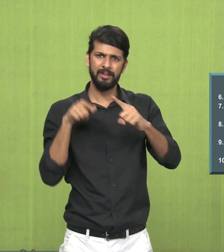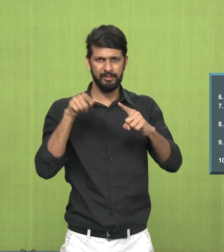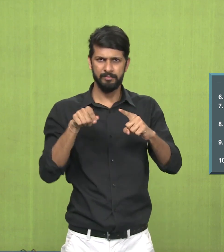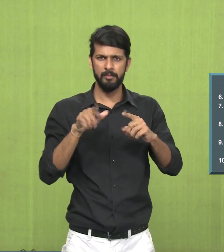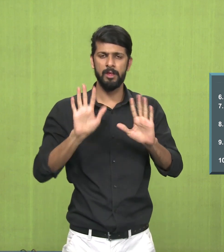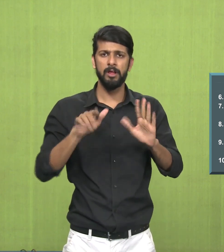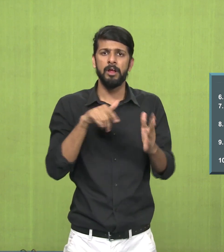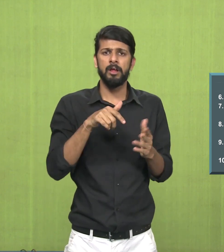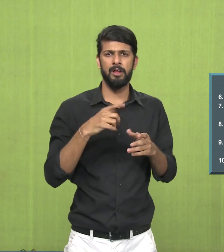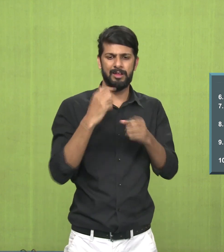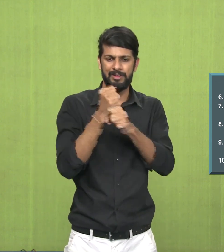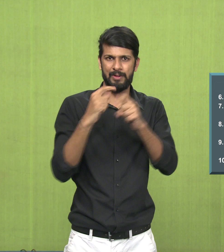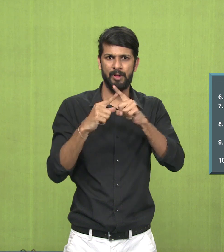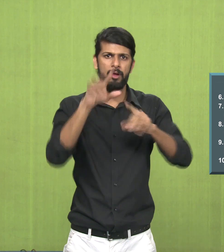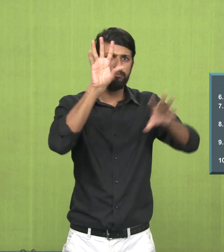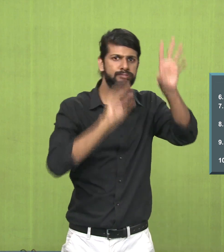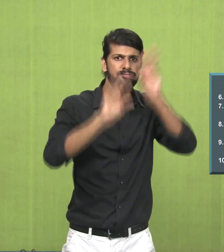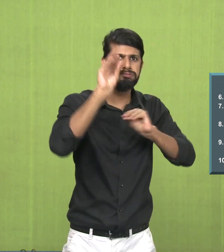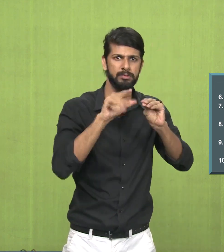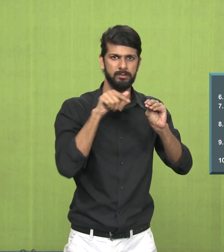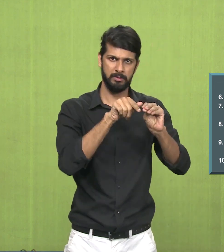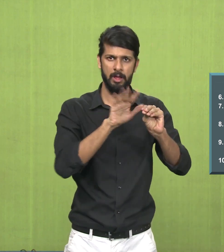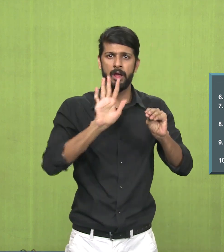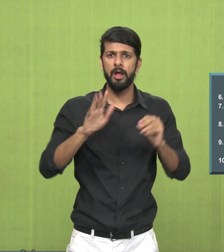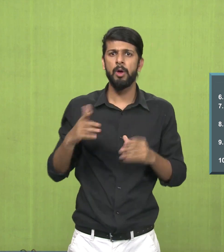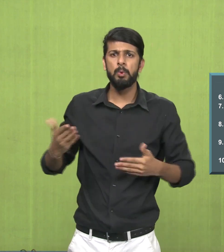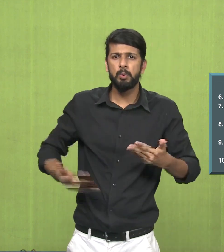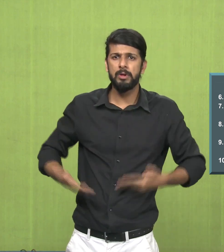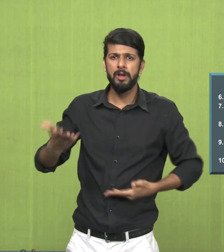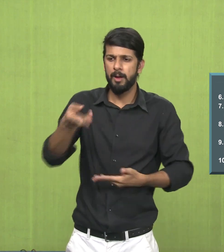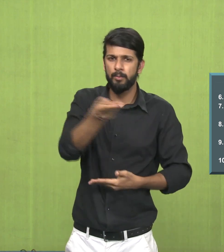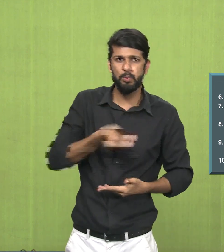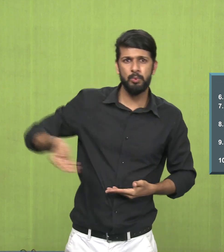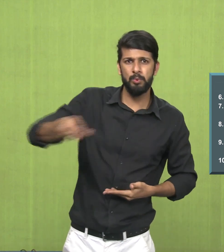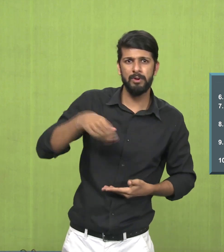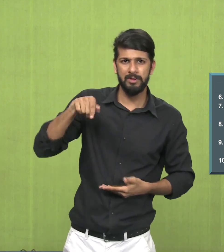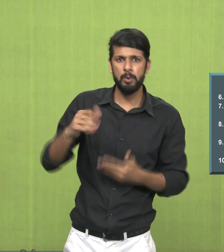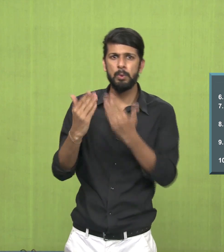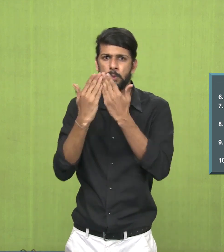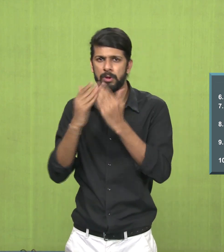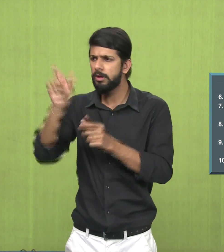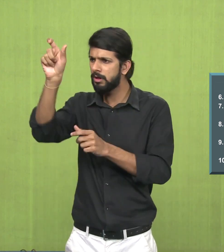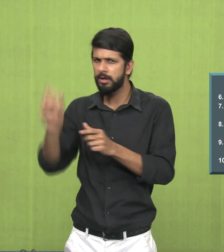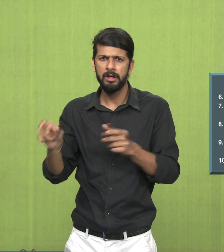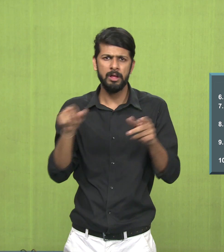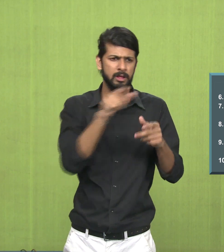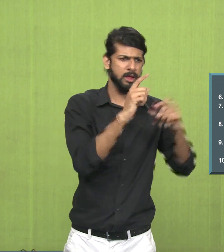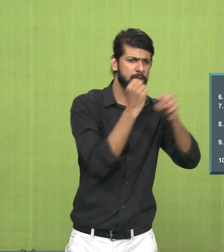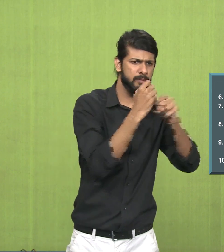Why is Gaganendranath Tagore different from the Bengal school artists?